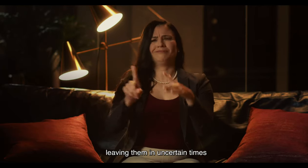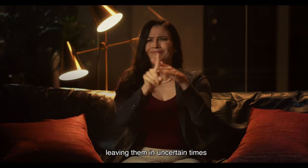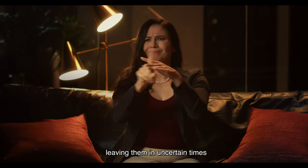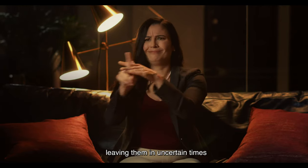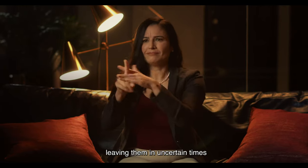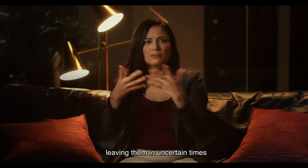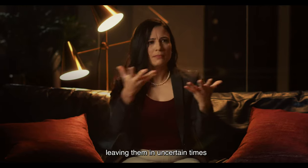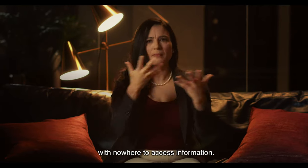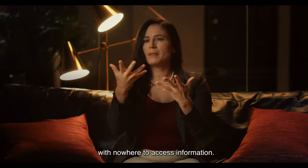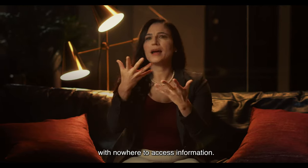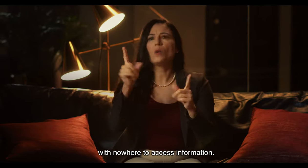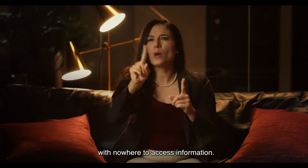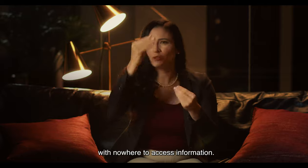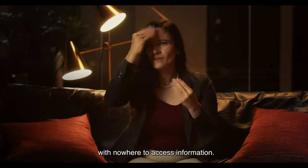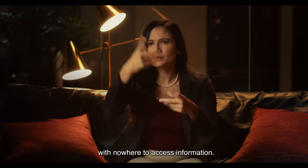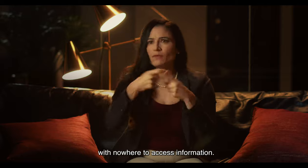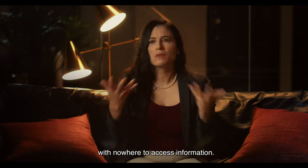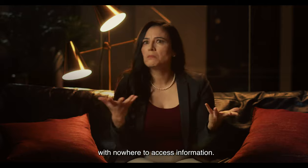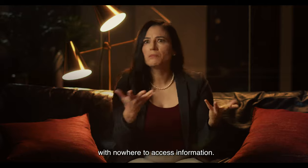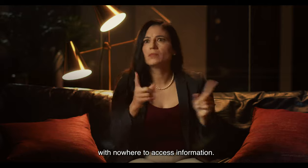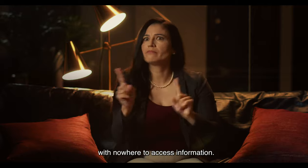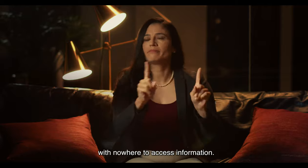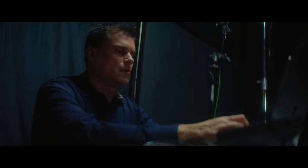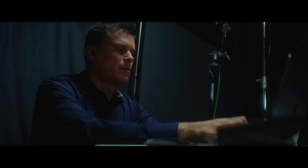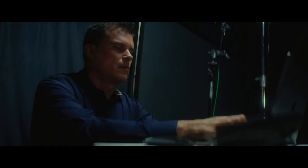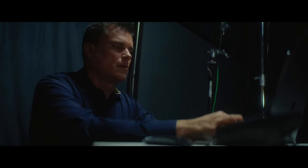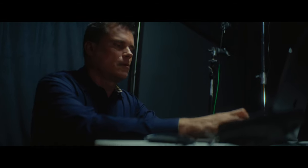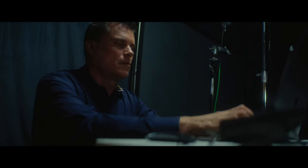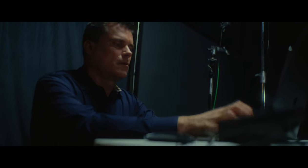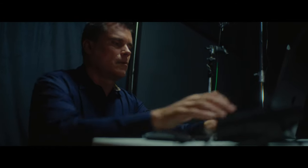them in uncertain times with nowhere to access information.